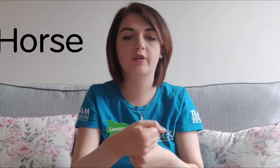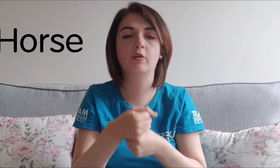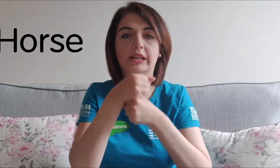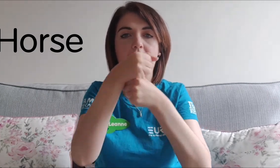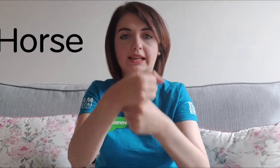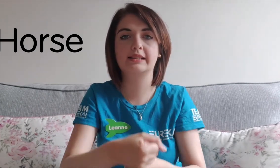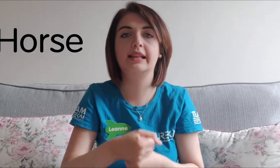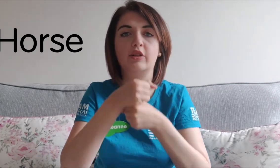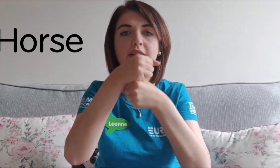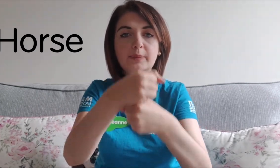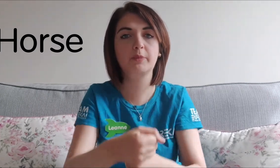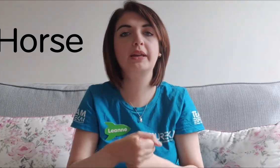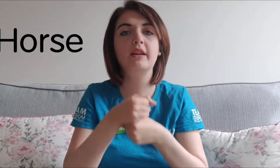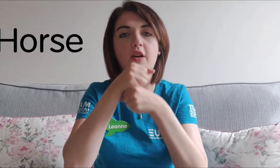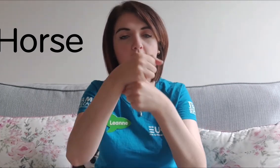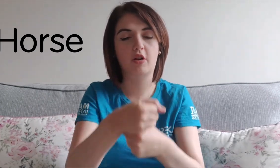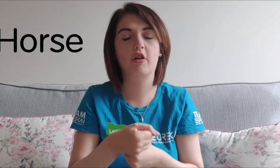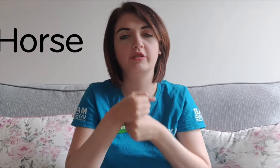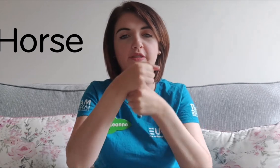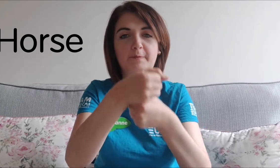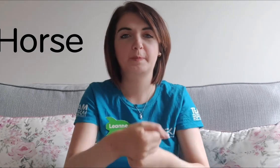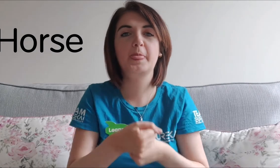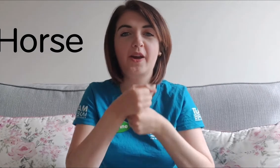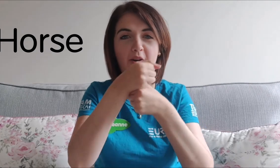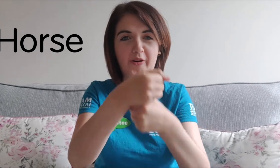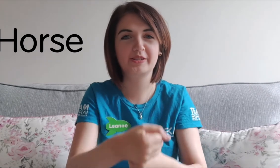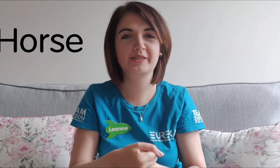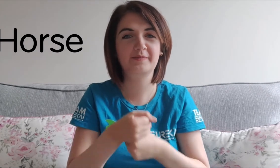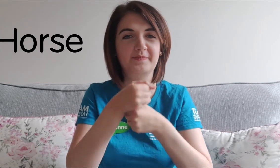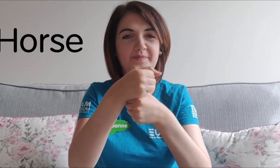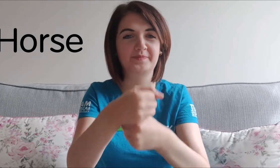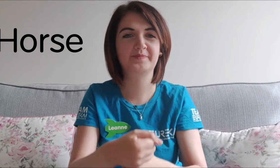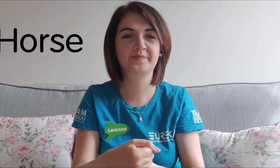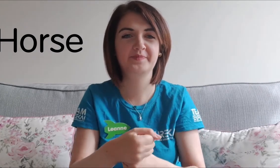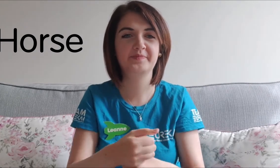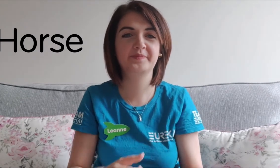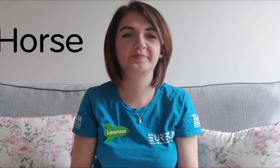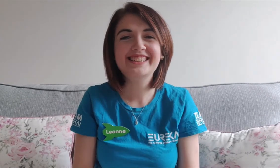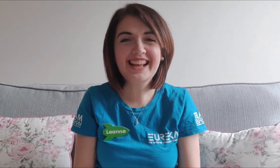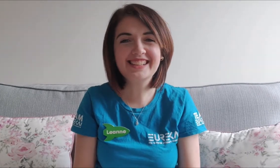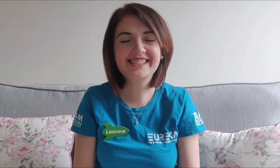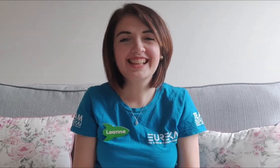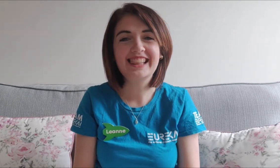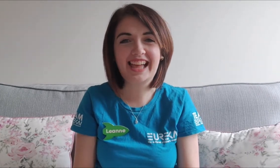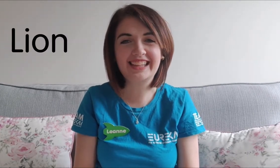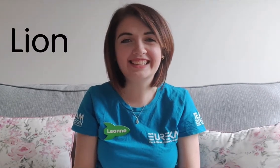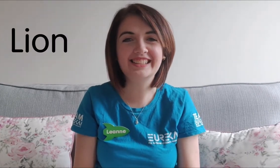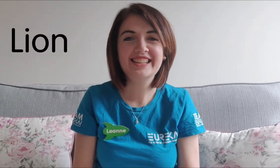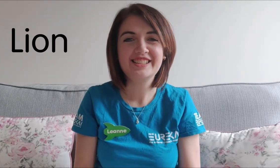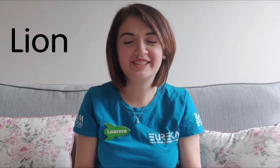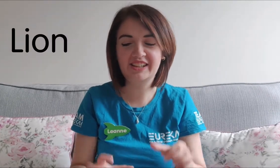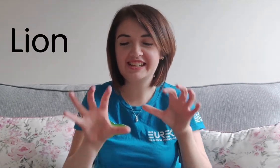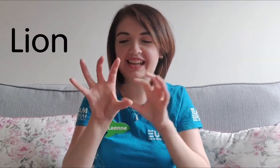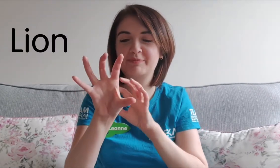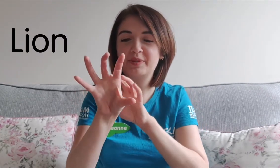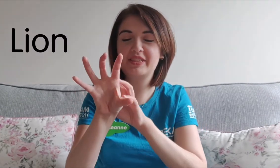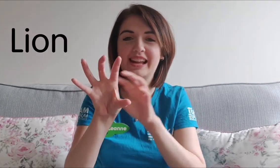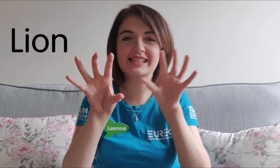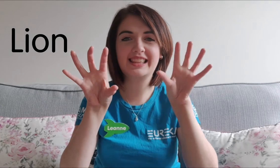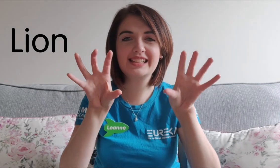forward like this like you're clip-clopping on a horse. horse horse. Next lion so you're going to take both hands like